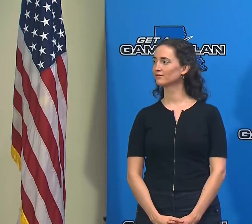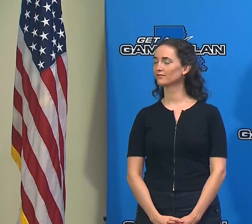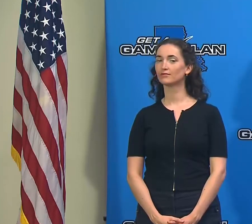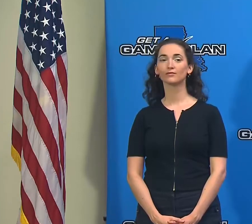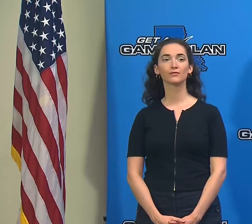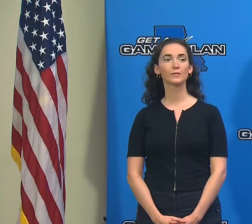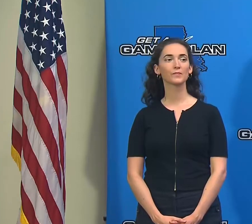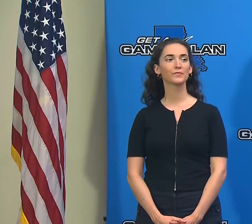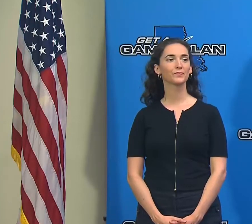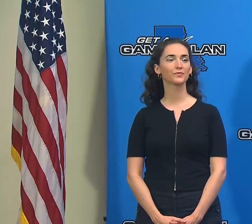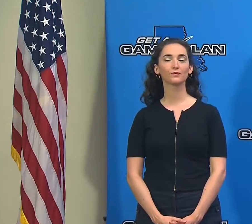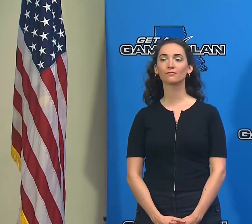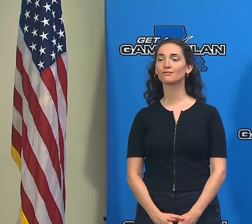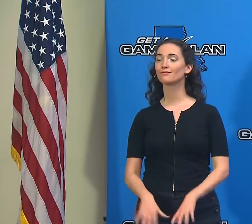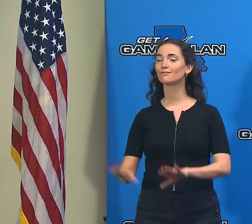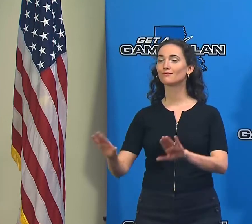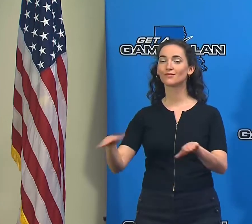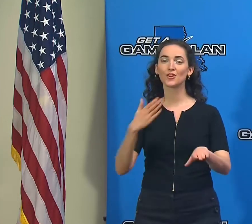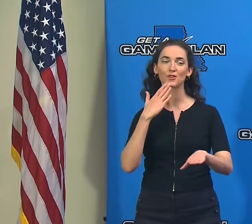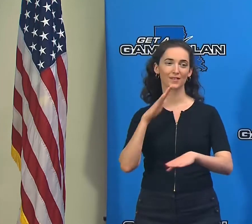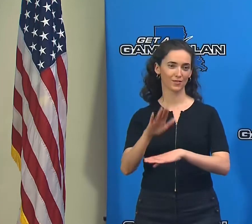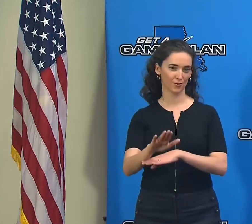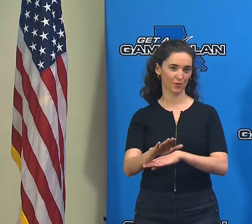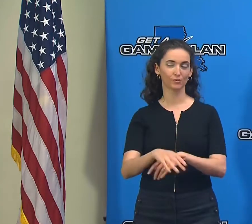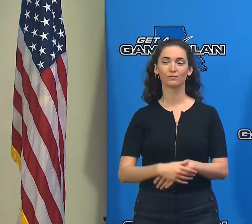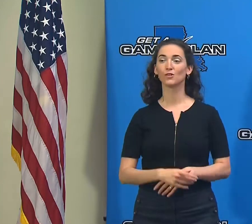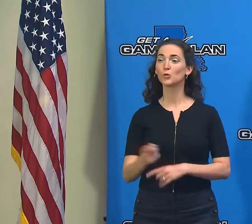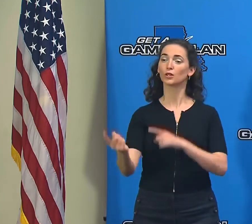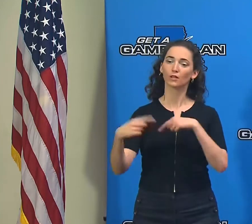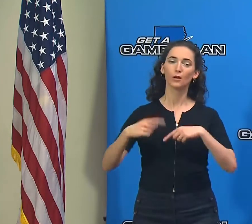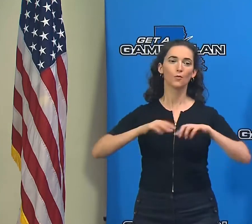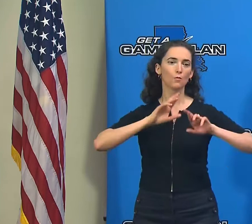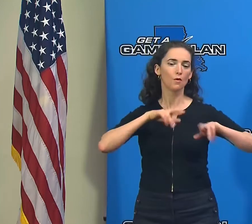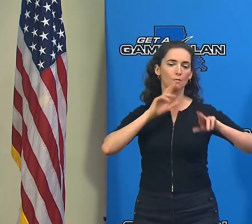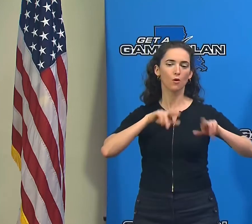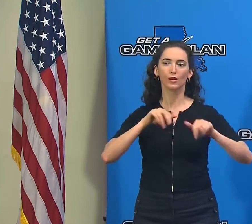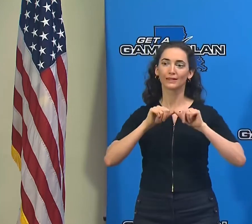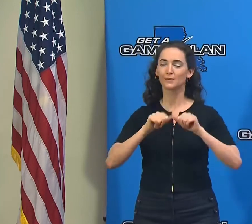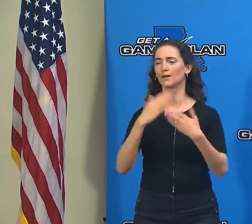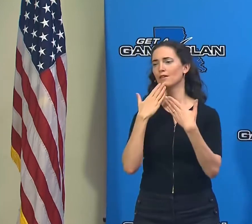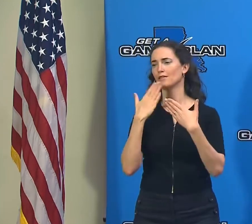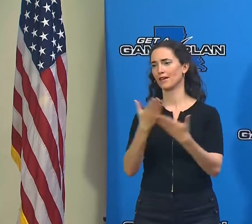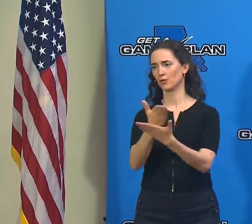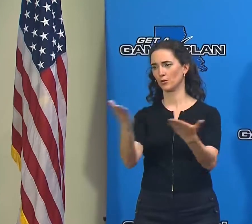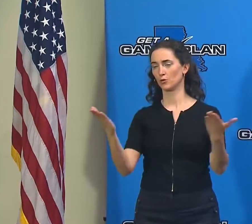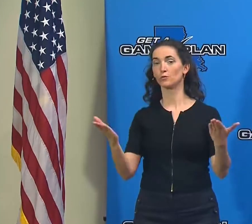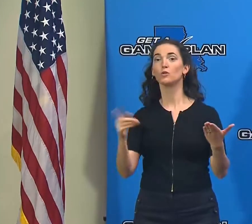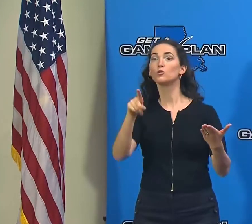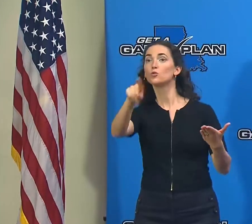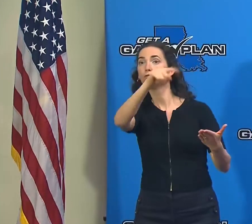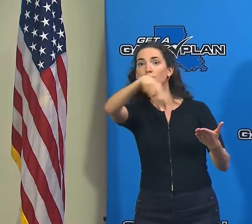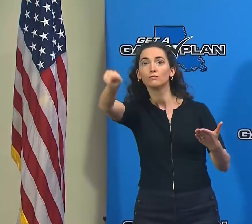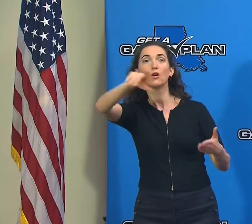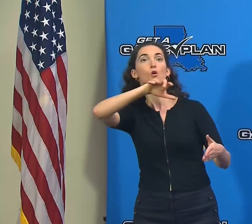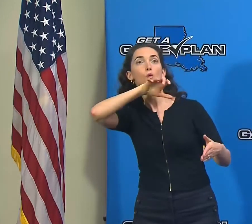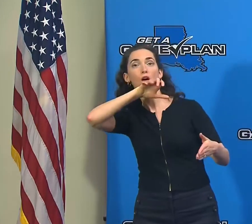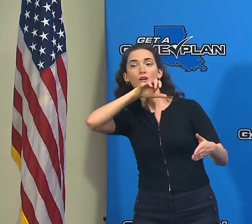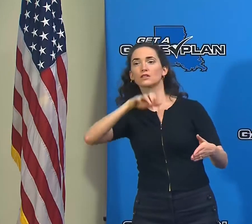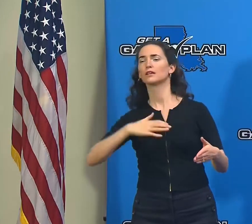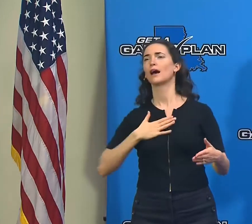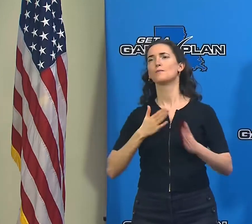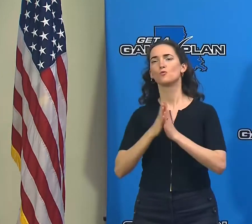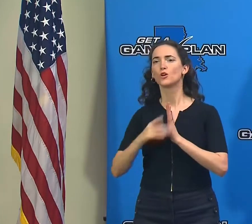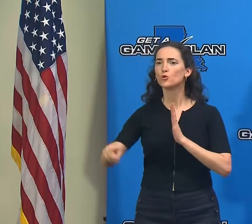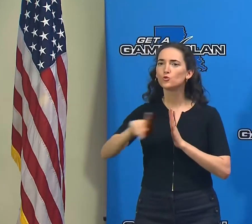Good afternoon everyone and thank you for your continued coverage. For everyone watching, I pray that you and your families are